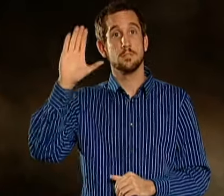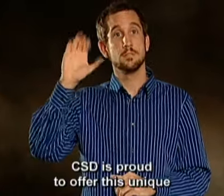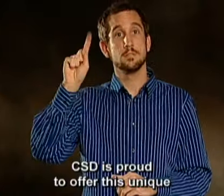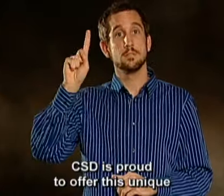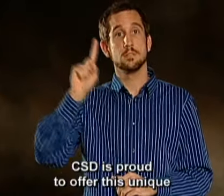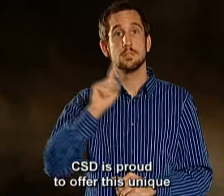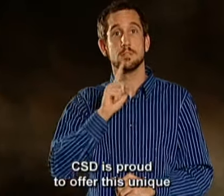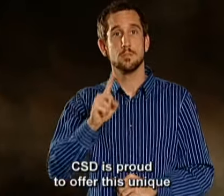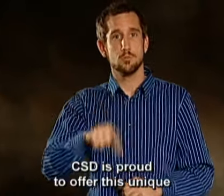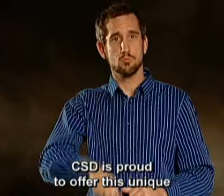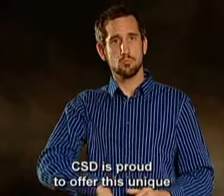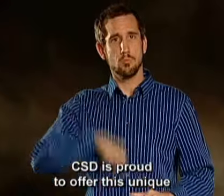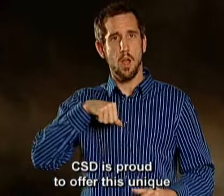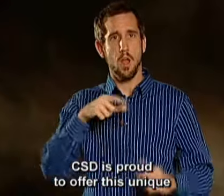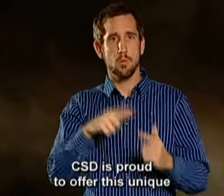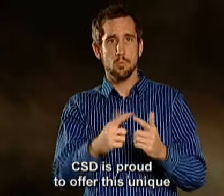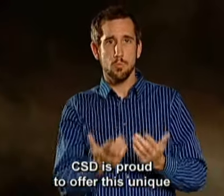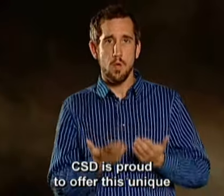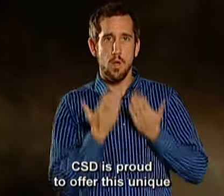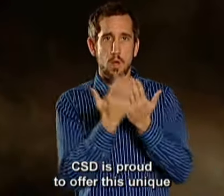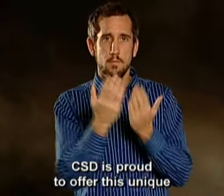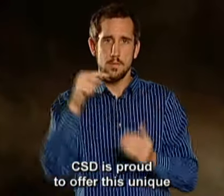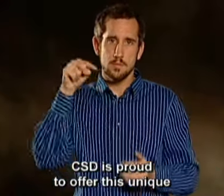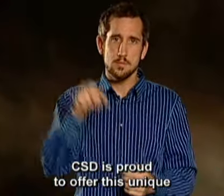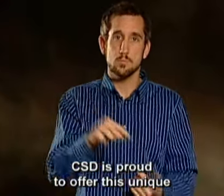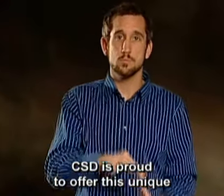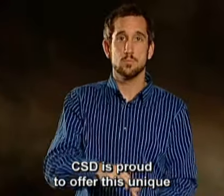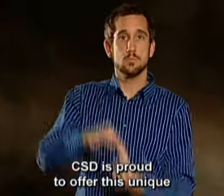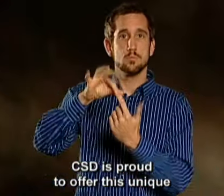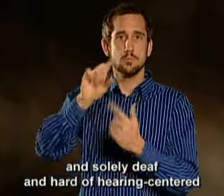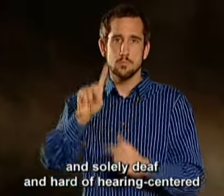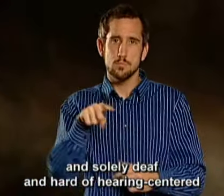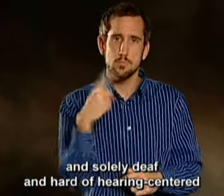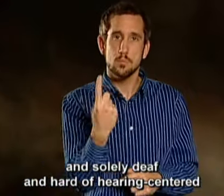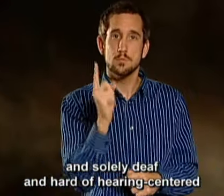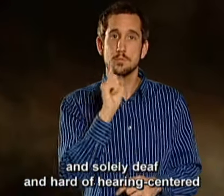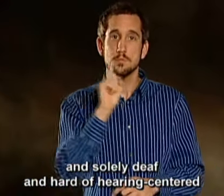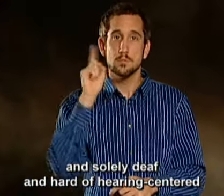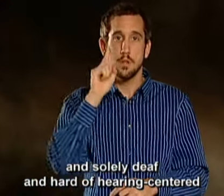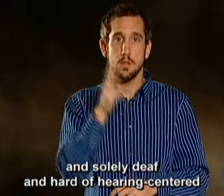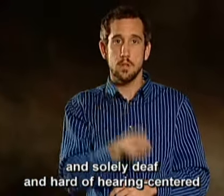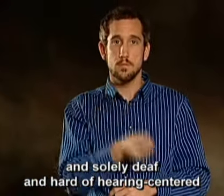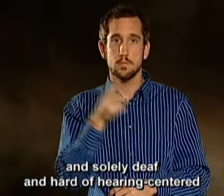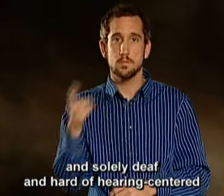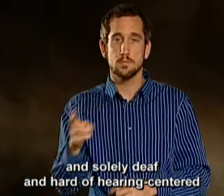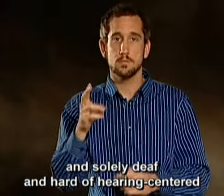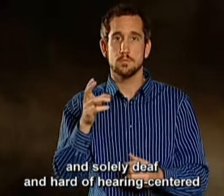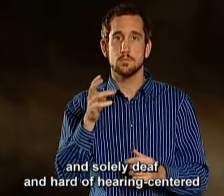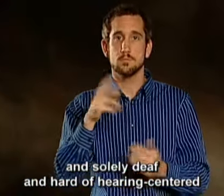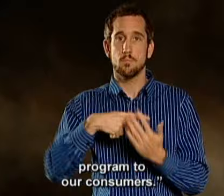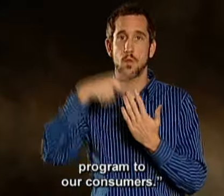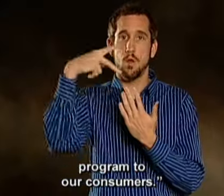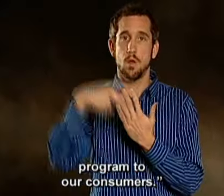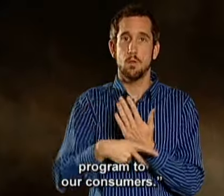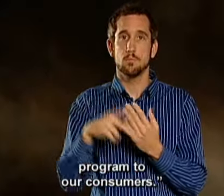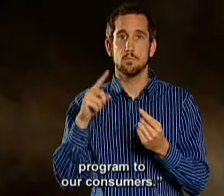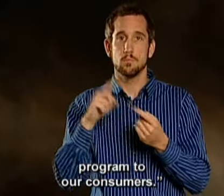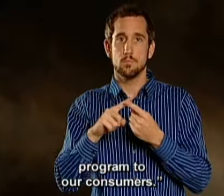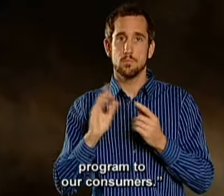CSD is proud to offer this unique and solely deaf and hard of hearing centered program to our